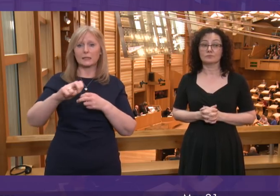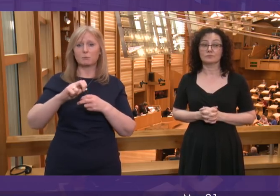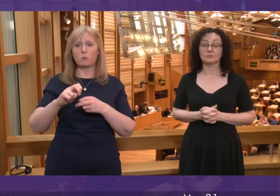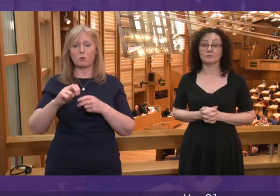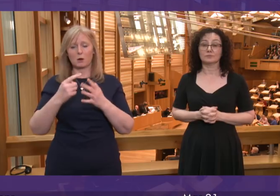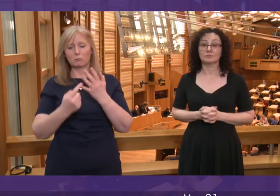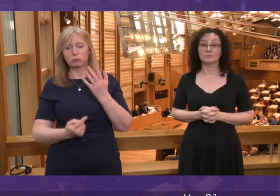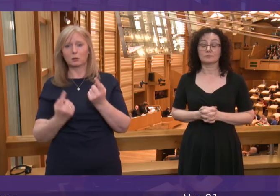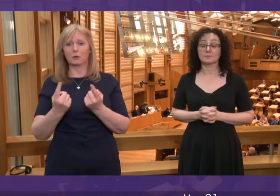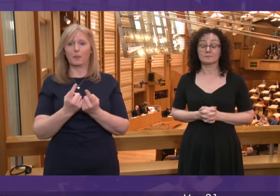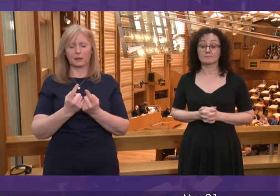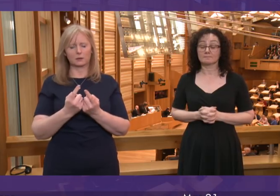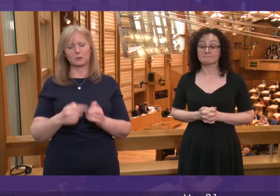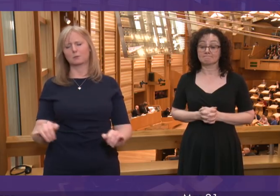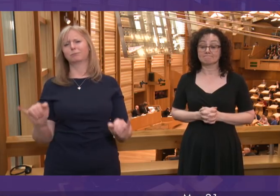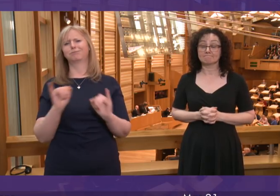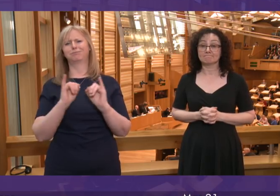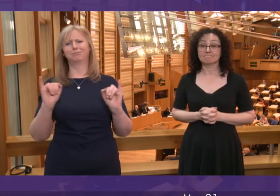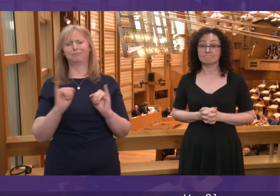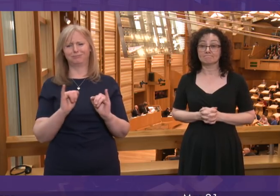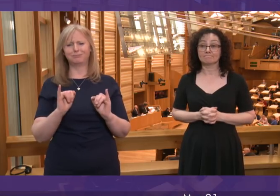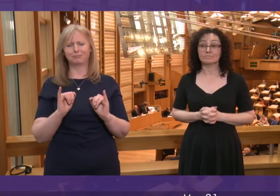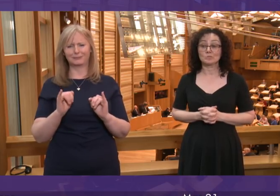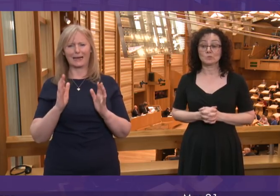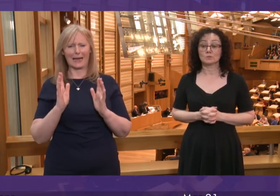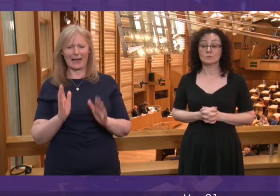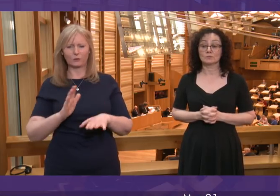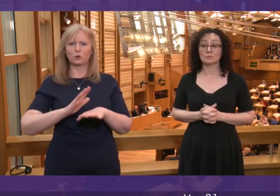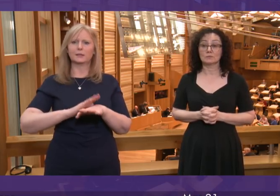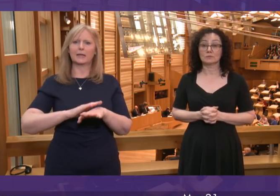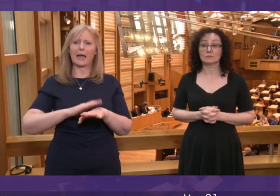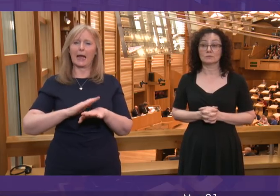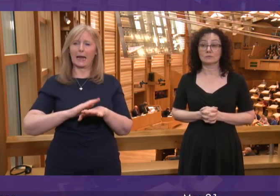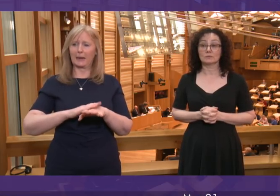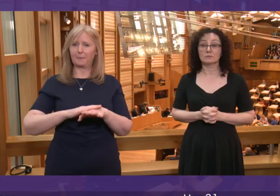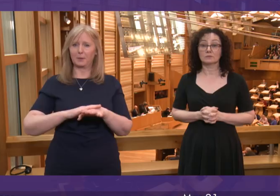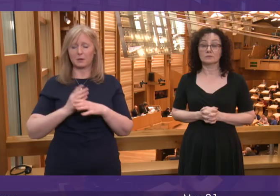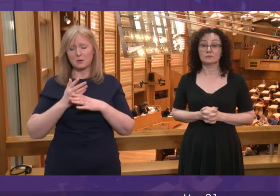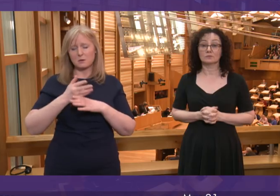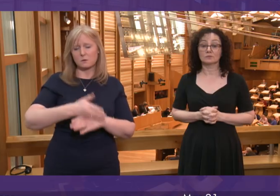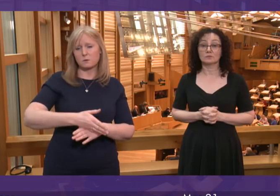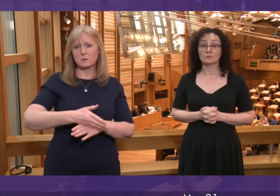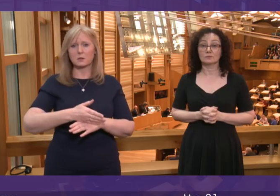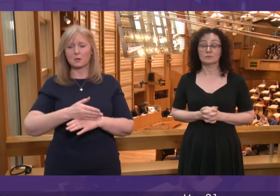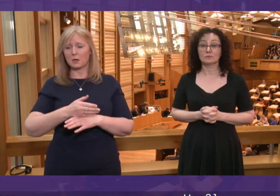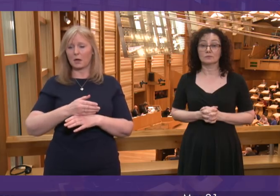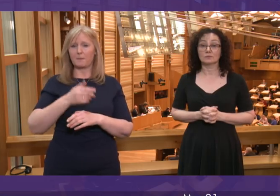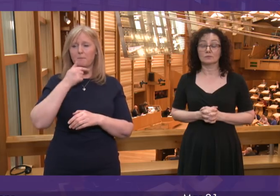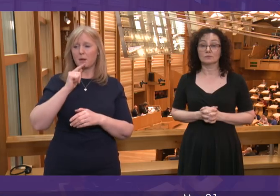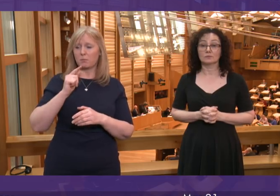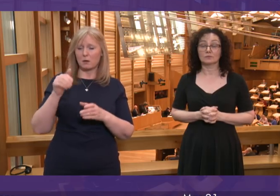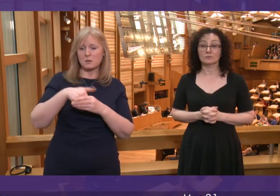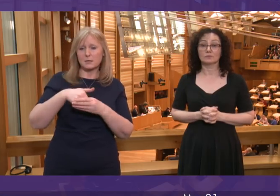-deal Brexit. It is outrageous that we are having to expend time, energy and resources in doing so.